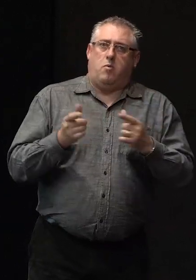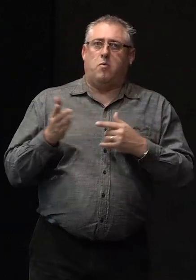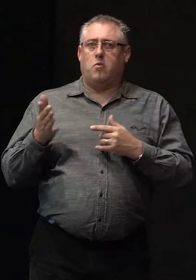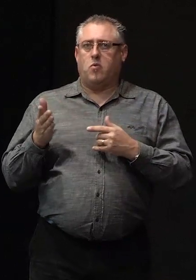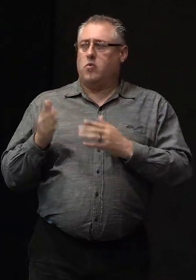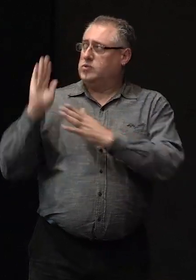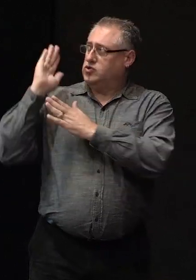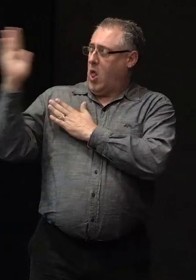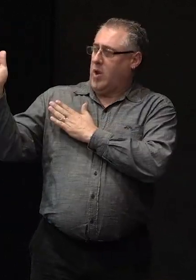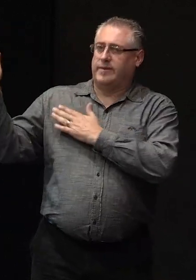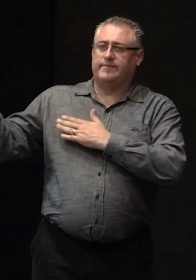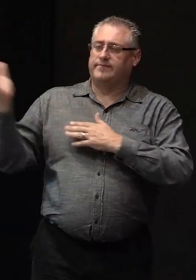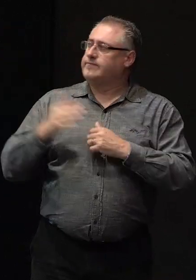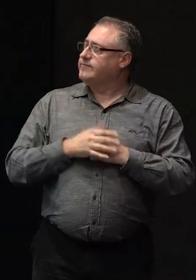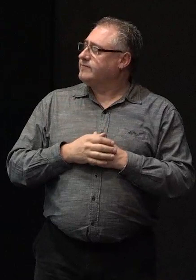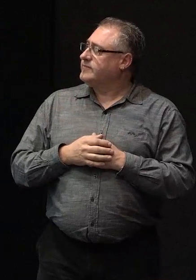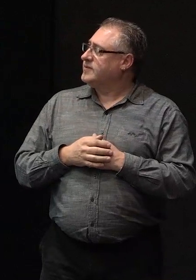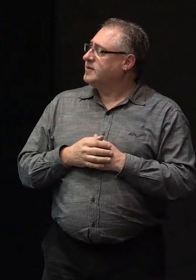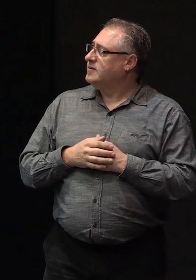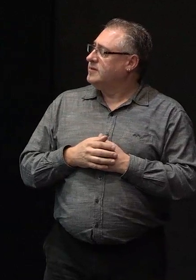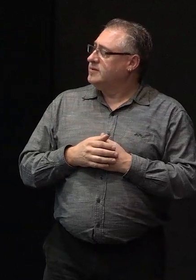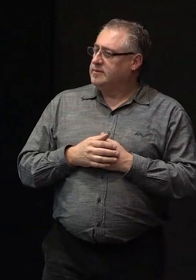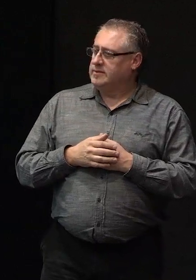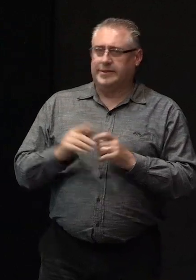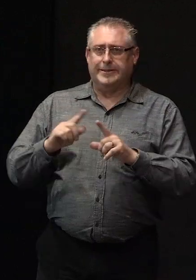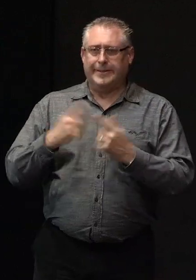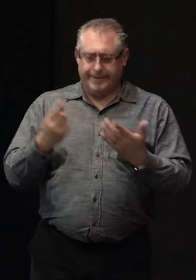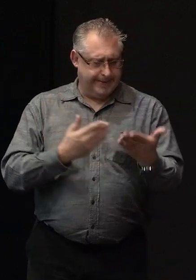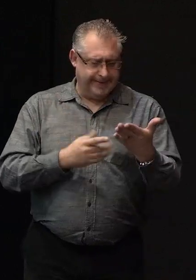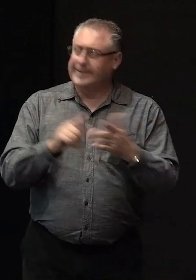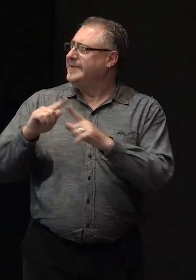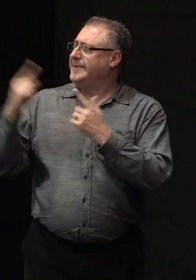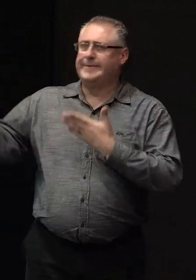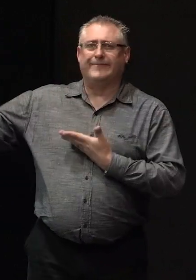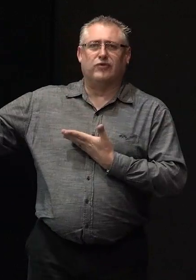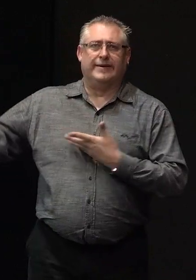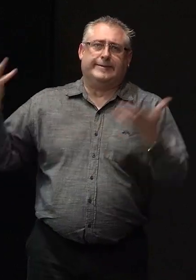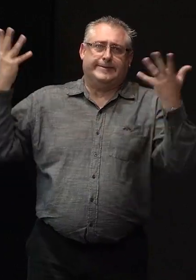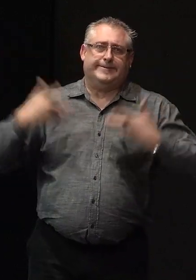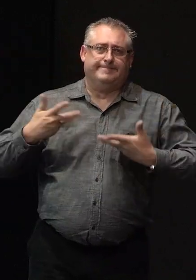slide which is different what I've got in front of me so